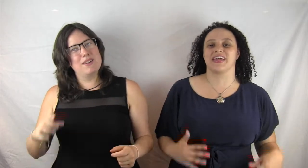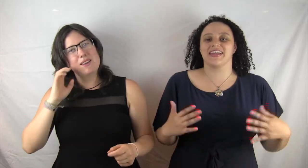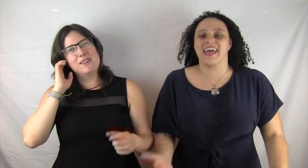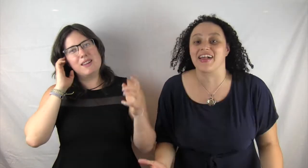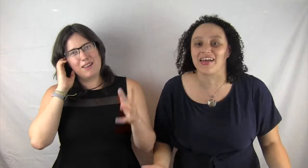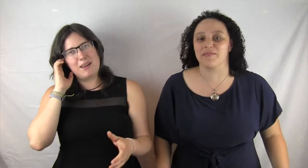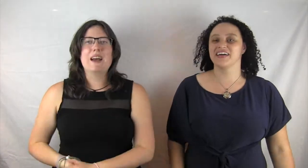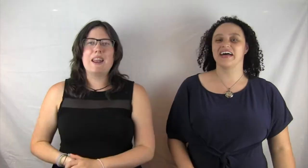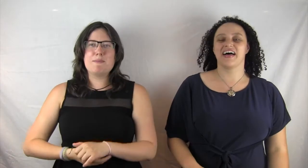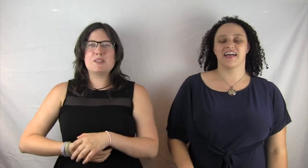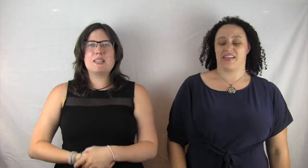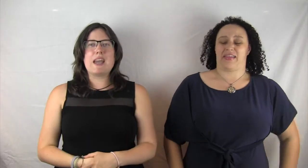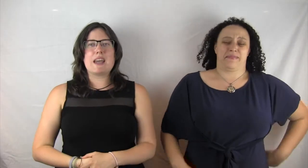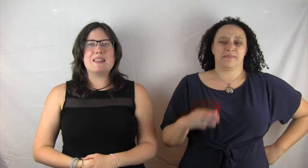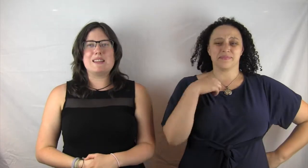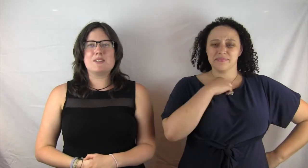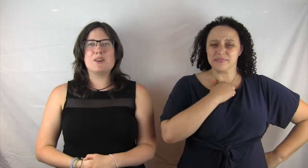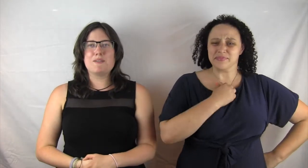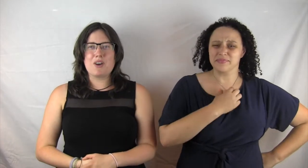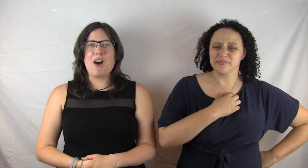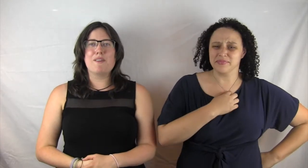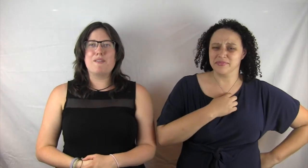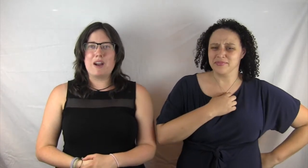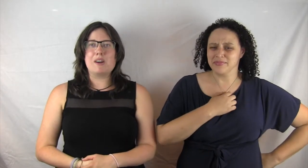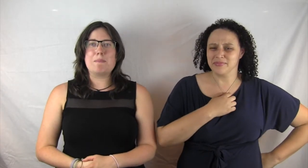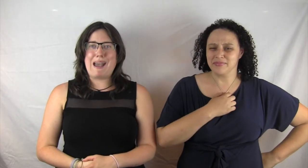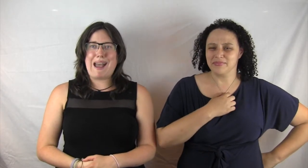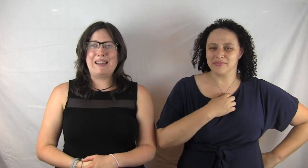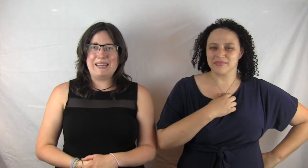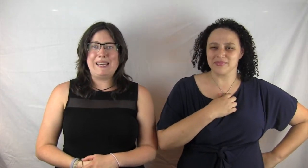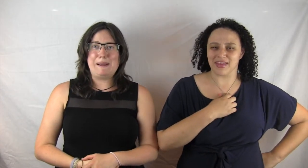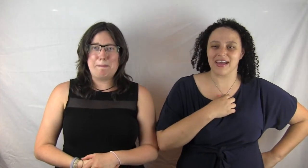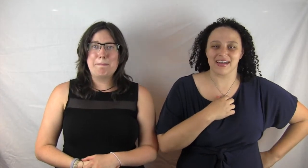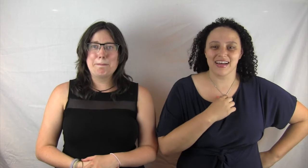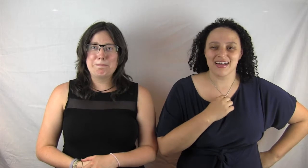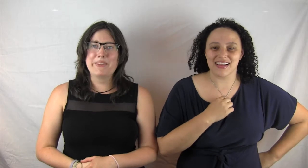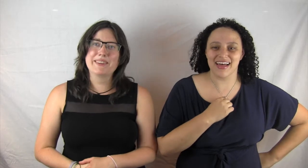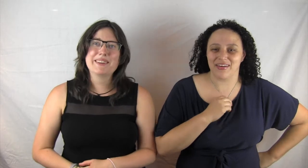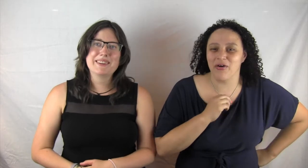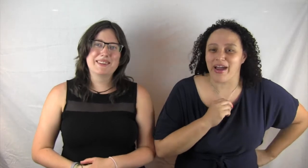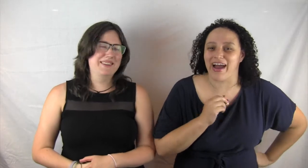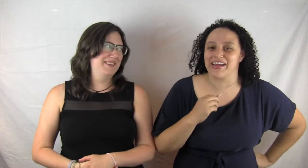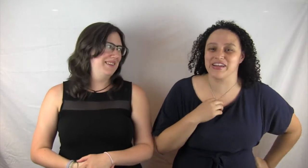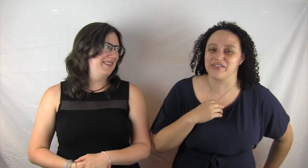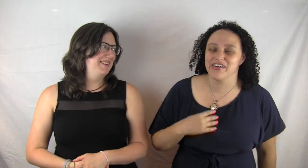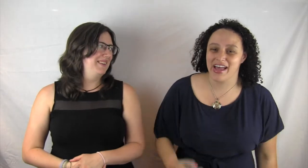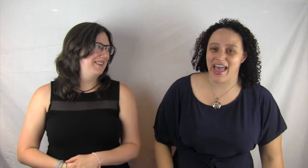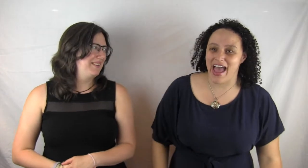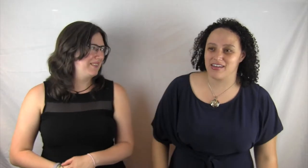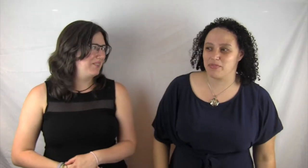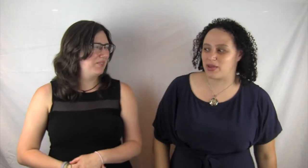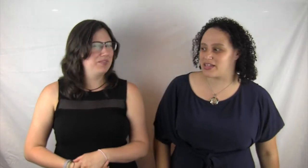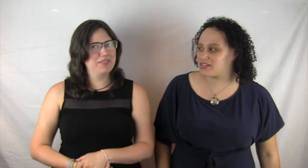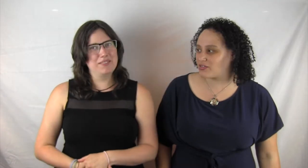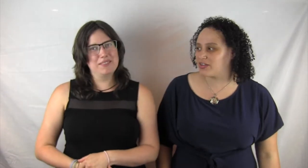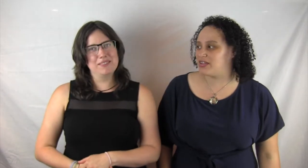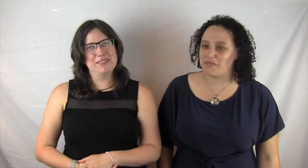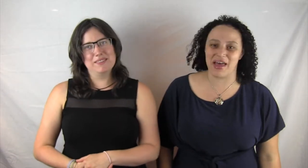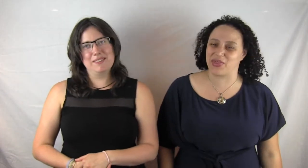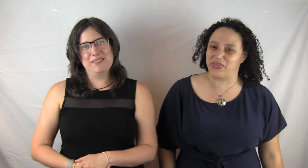can kill him. And I'm just like, this could have gone very badly. Like, like what kind of Oedipus Greek myth